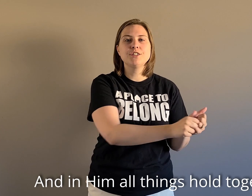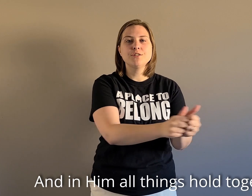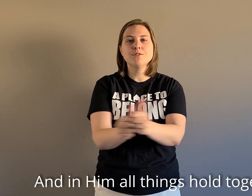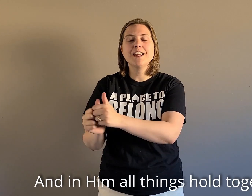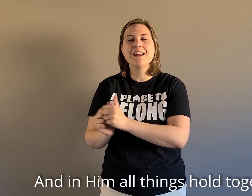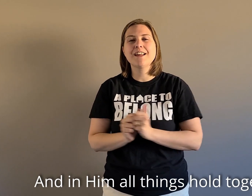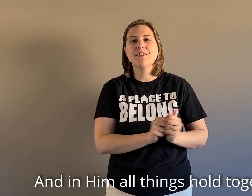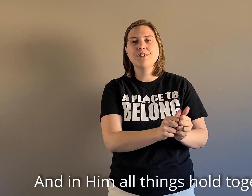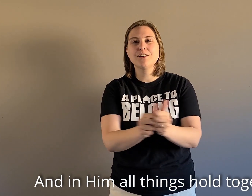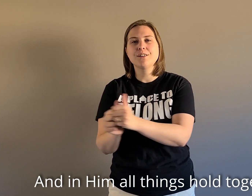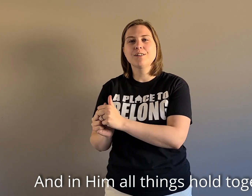together